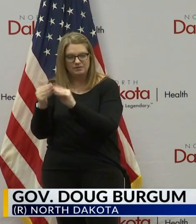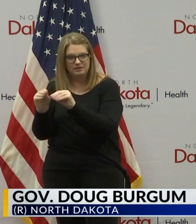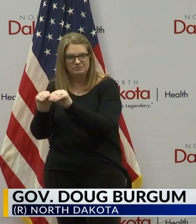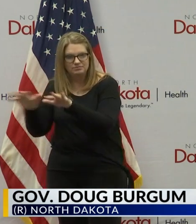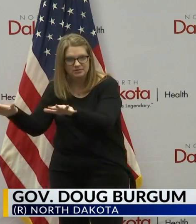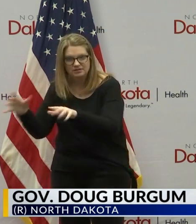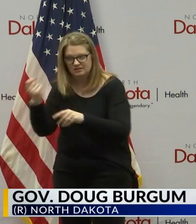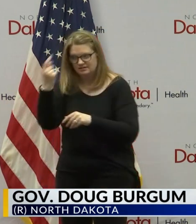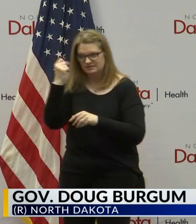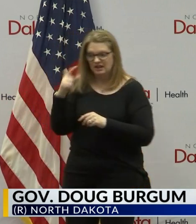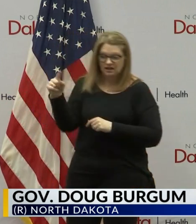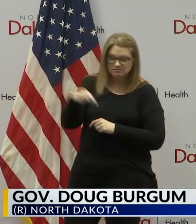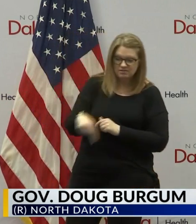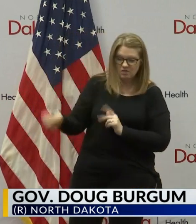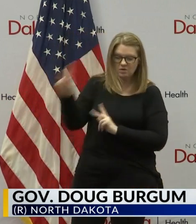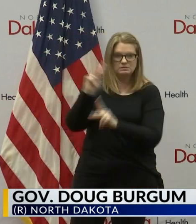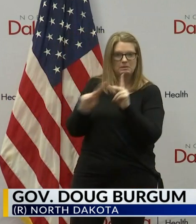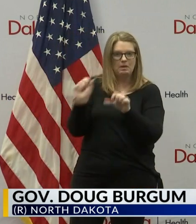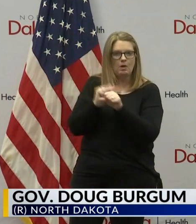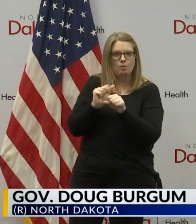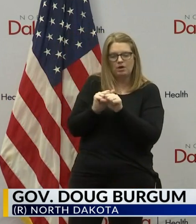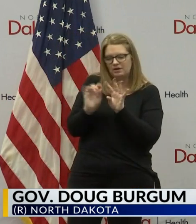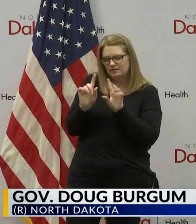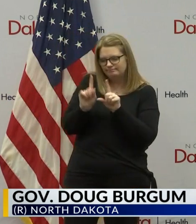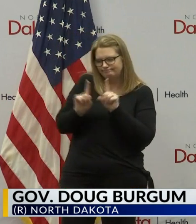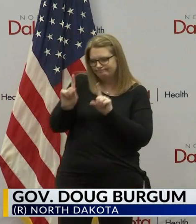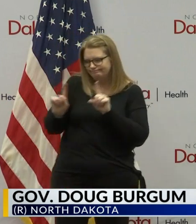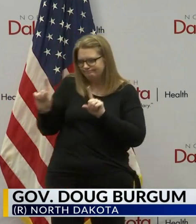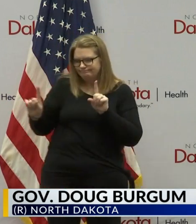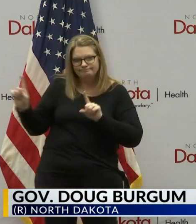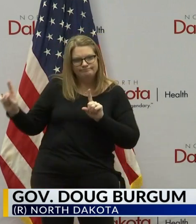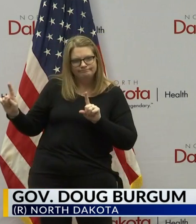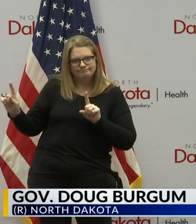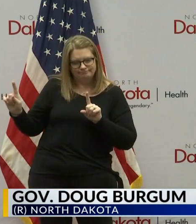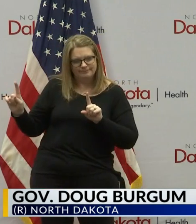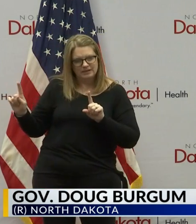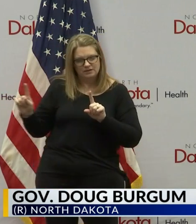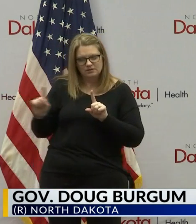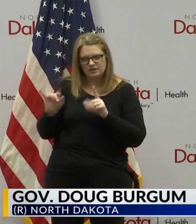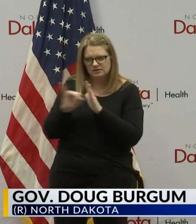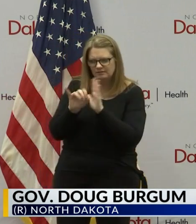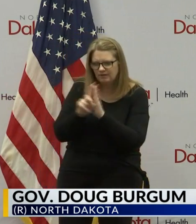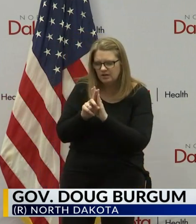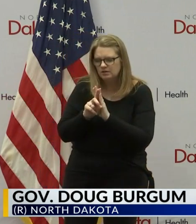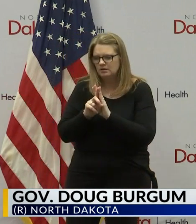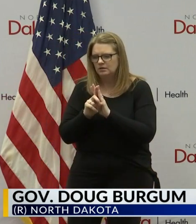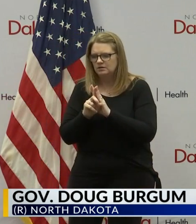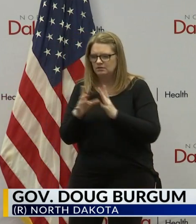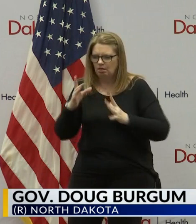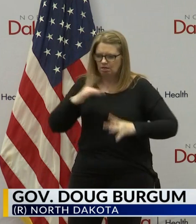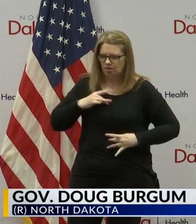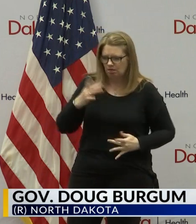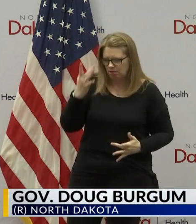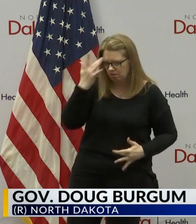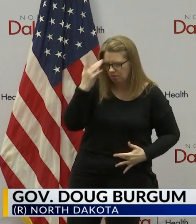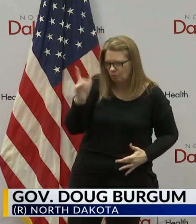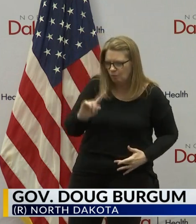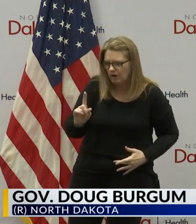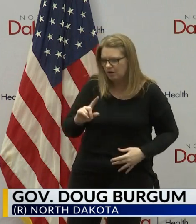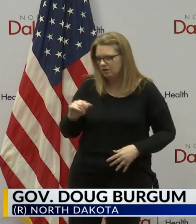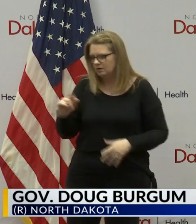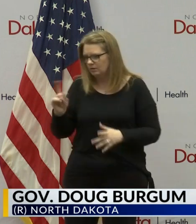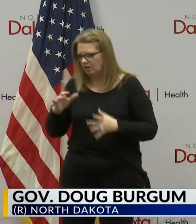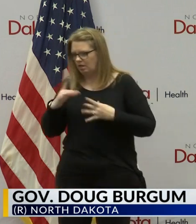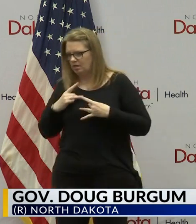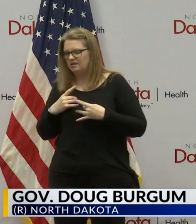plant where people are working closely together then we can identify where they got it and how they got it if those folks can